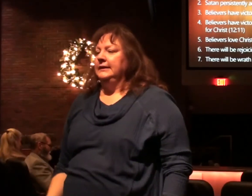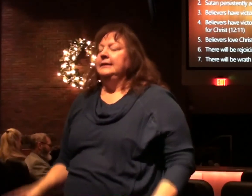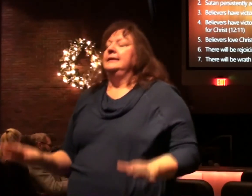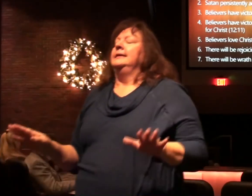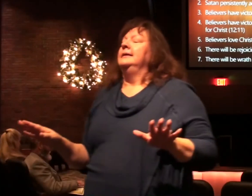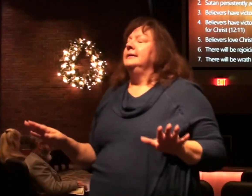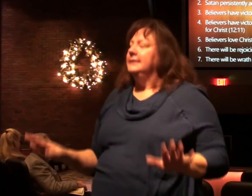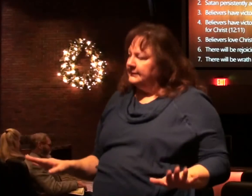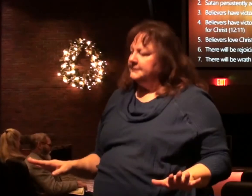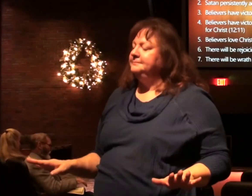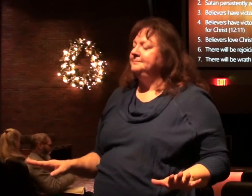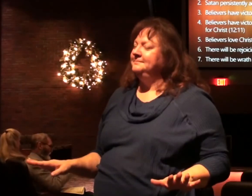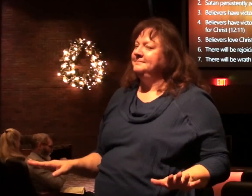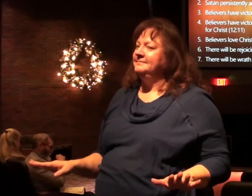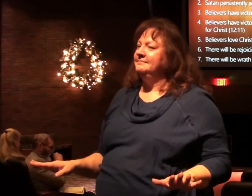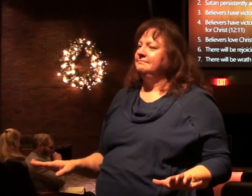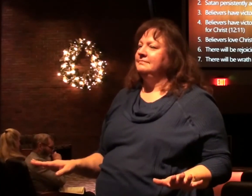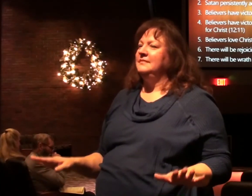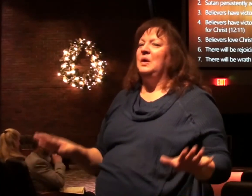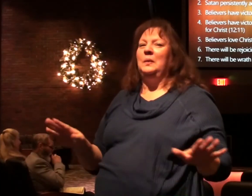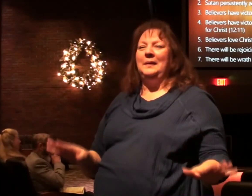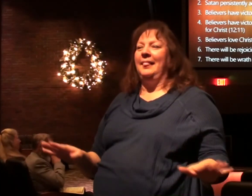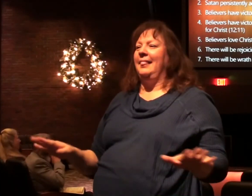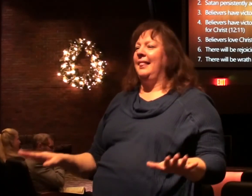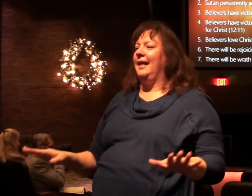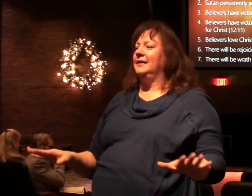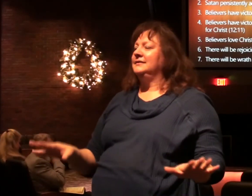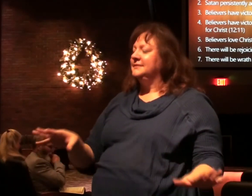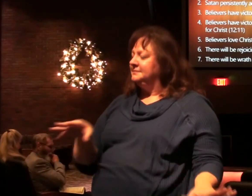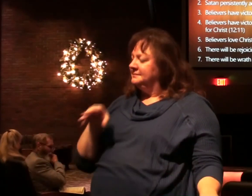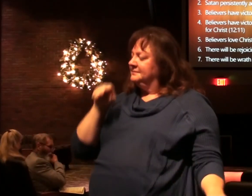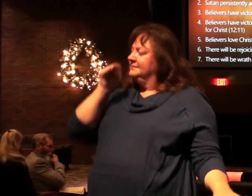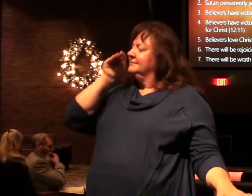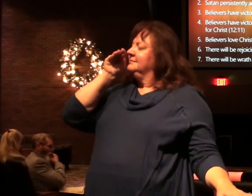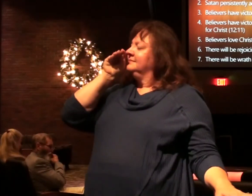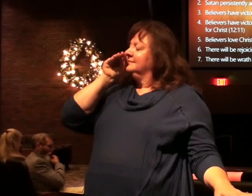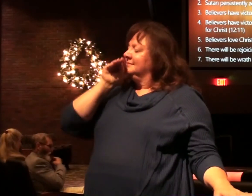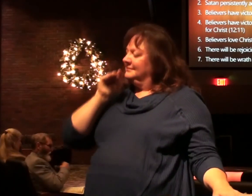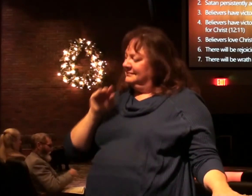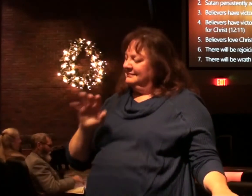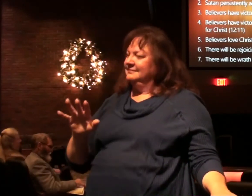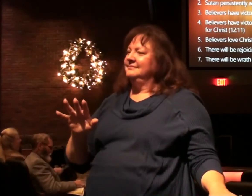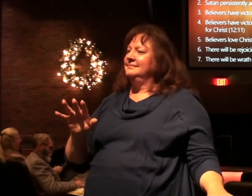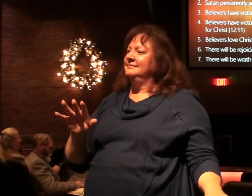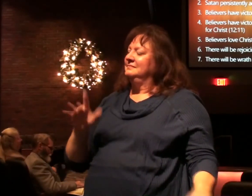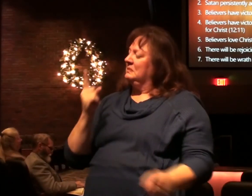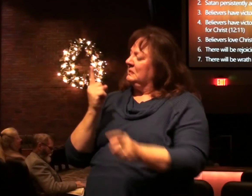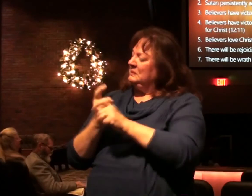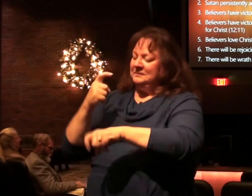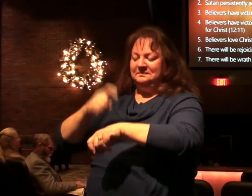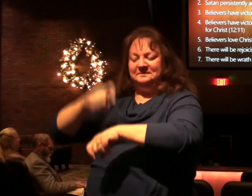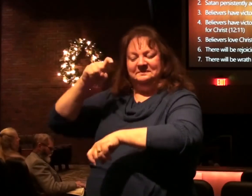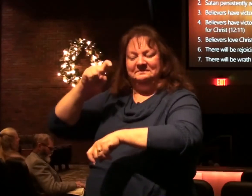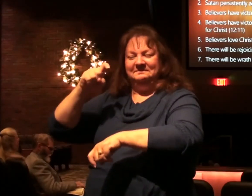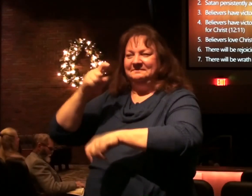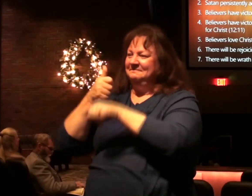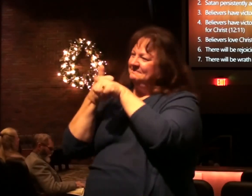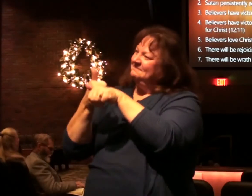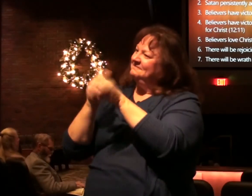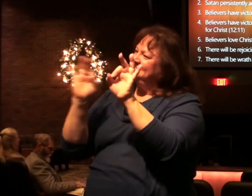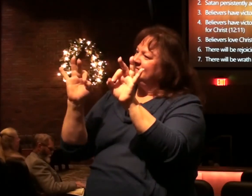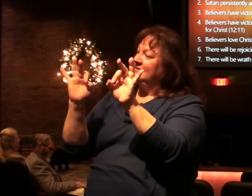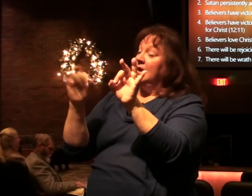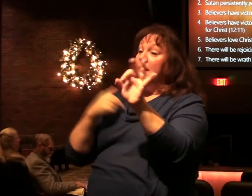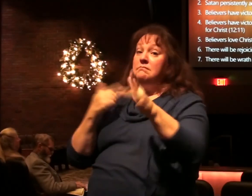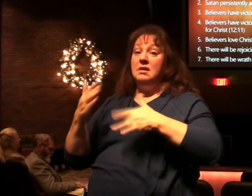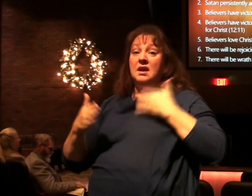pause and say, you know what? Relax. Take a deep breath. We're right on the schedule. It doesn't mean